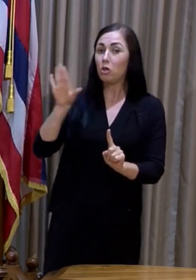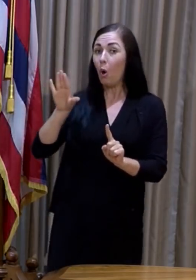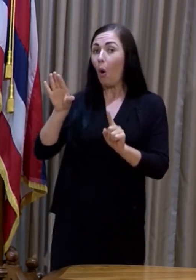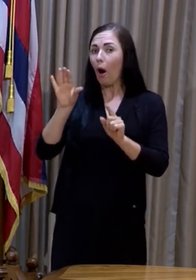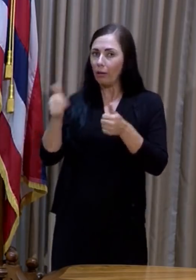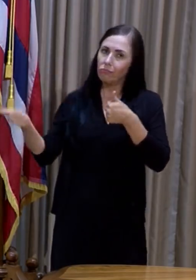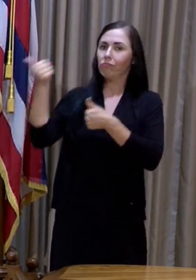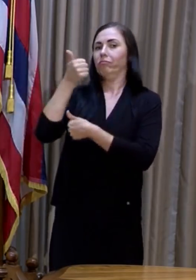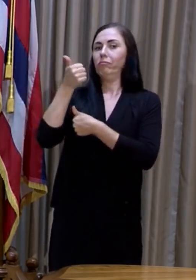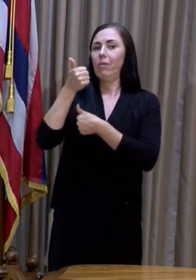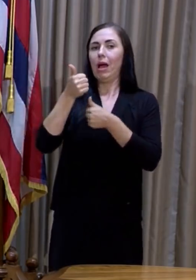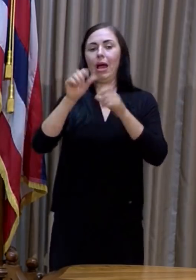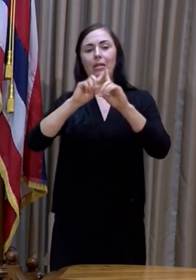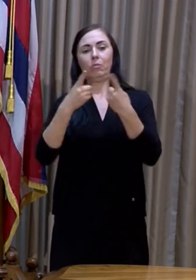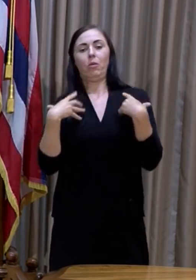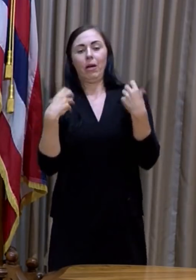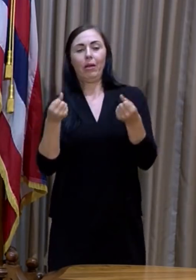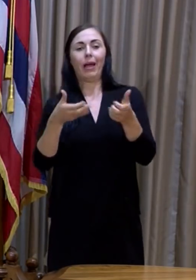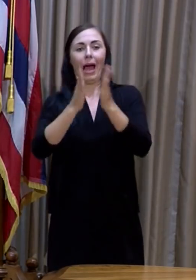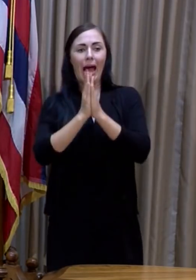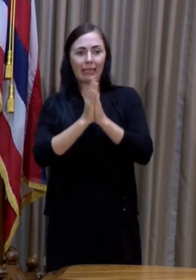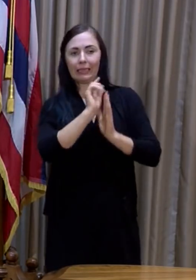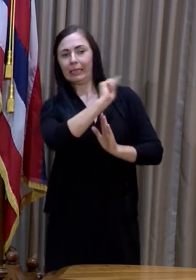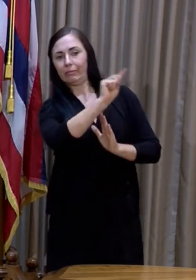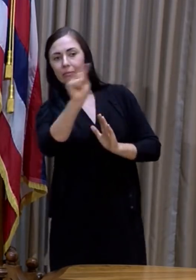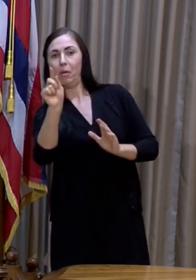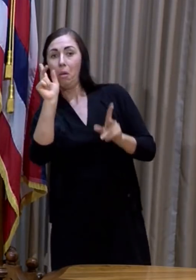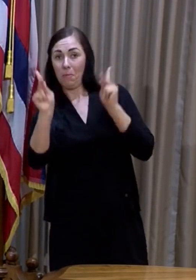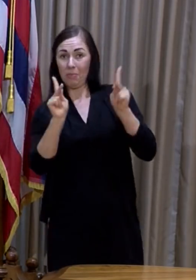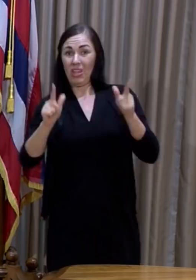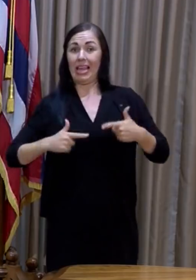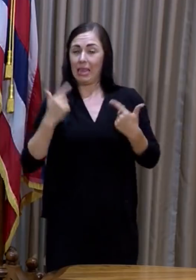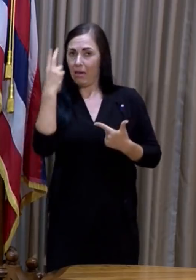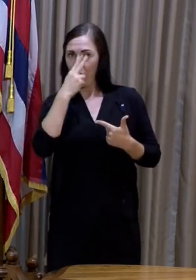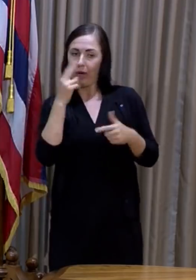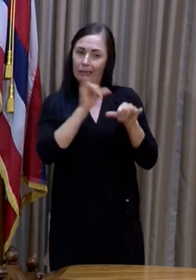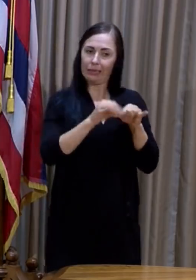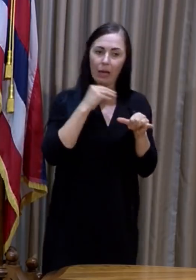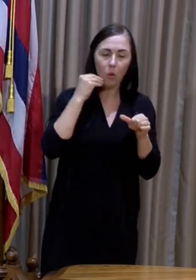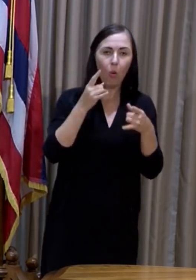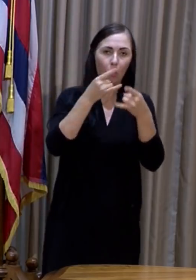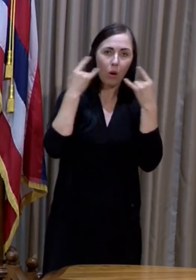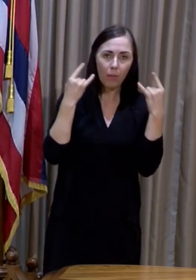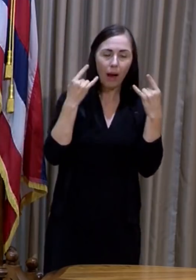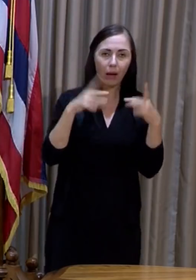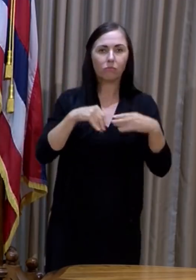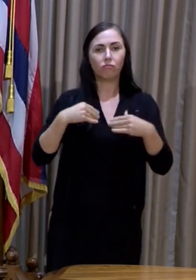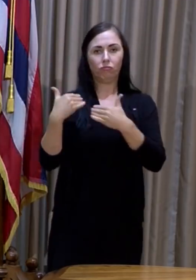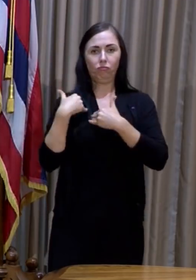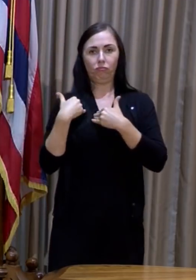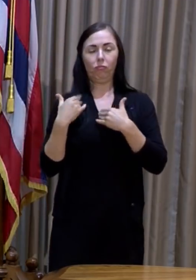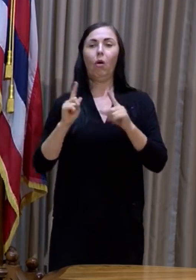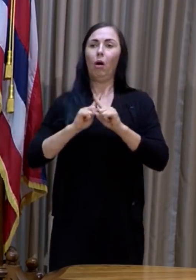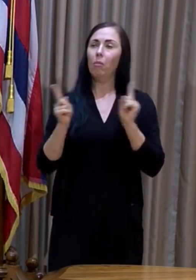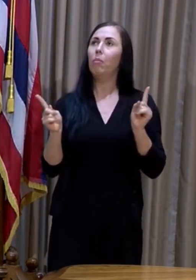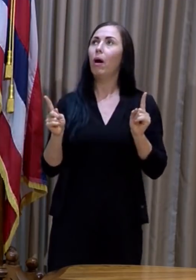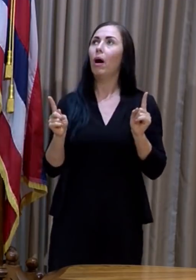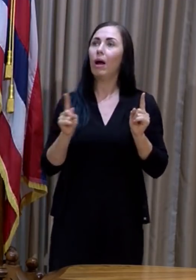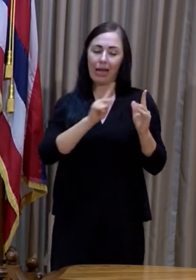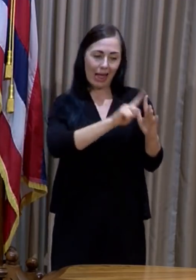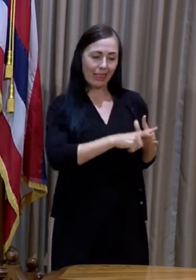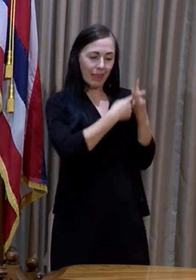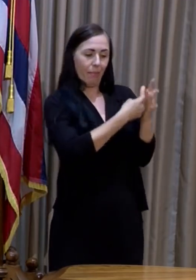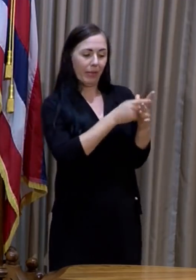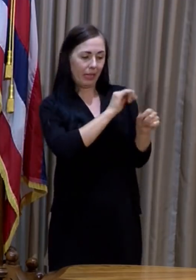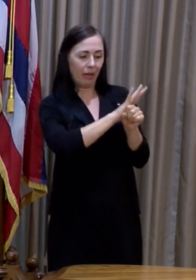asking the population of this state to stay home, to wear masks, to take responsibility. But on the front end of this pandemic, that was